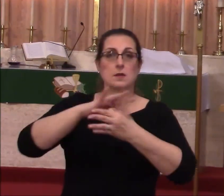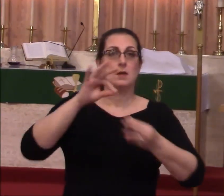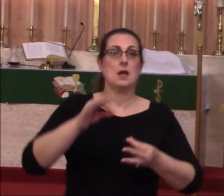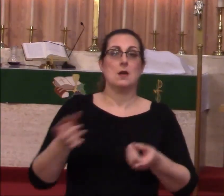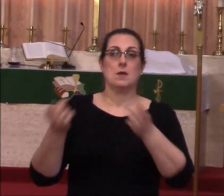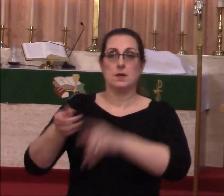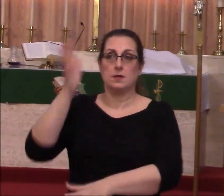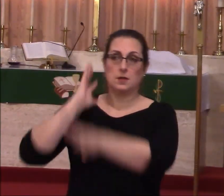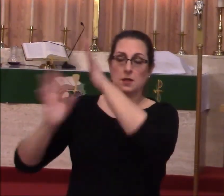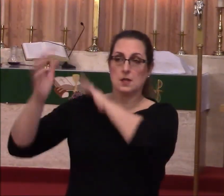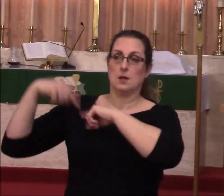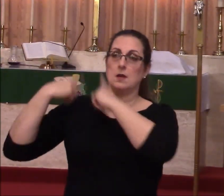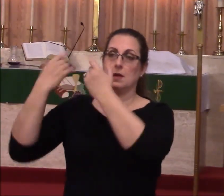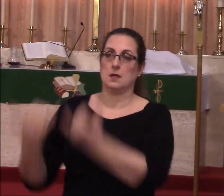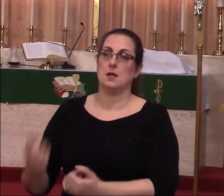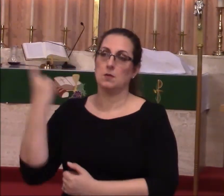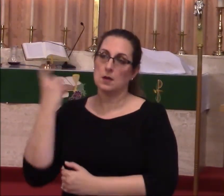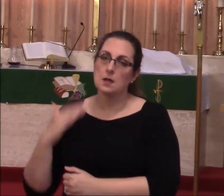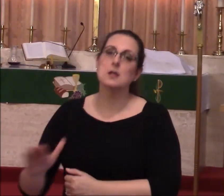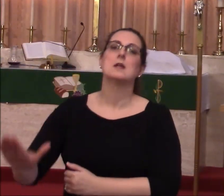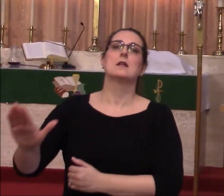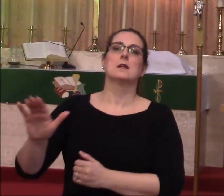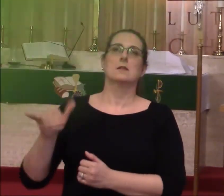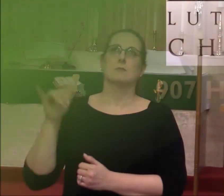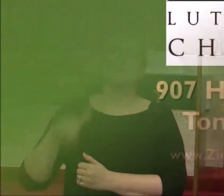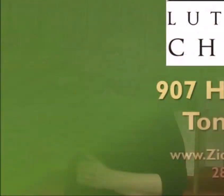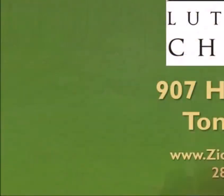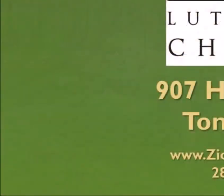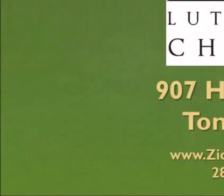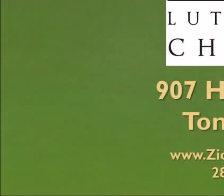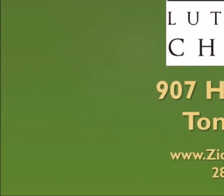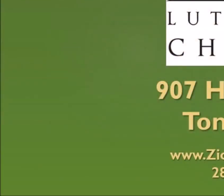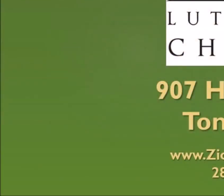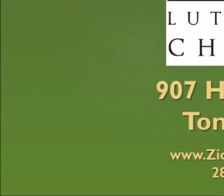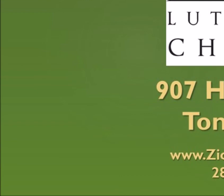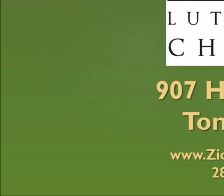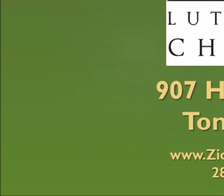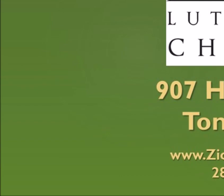Ghost. As it was in the beginning, is now, and ever shall be. World without end. Amen.